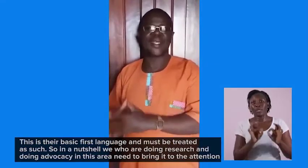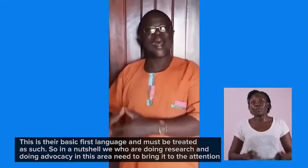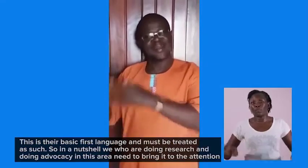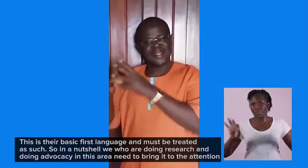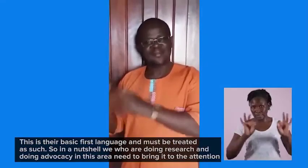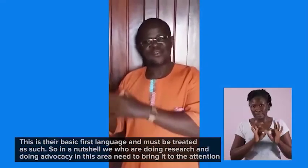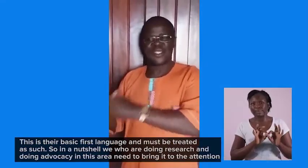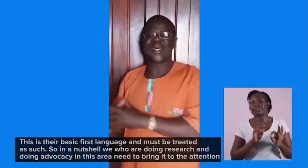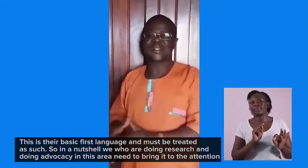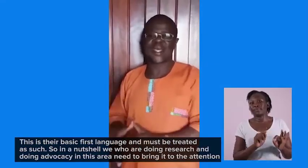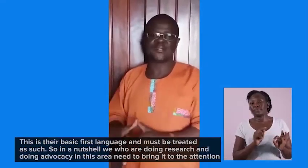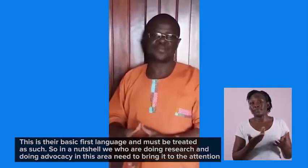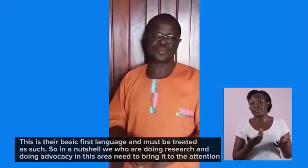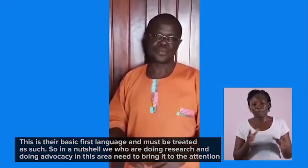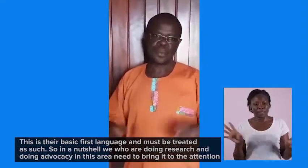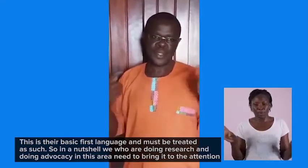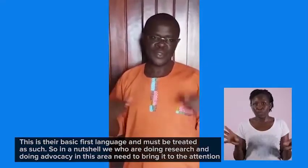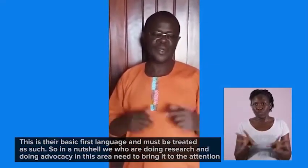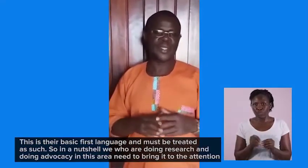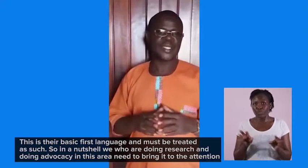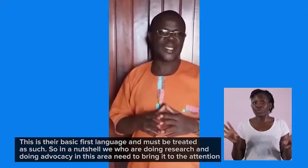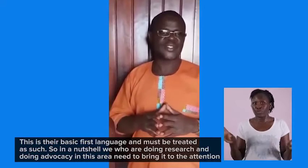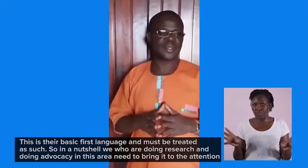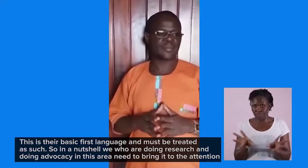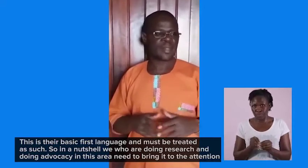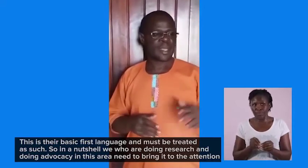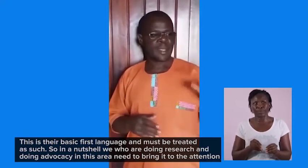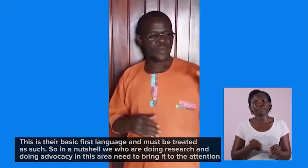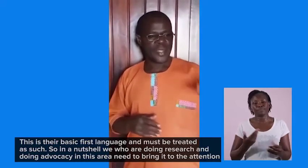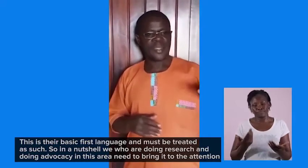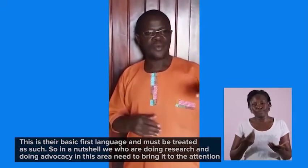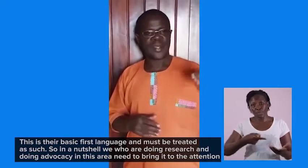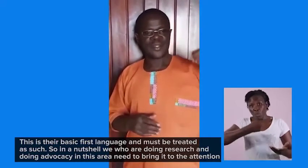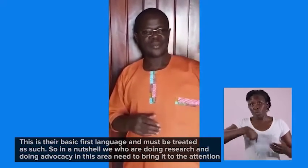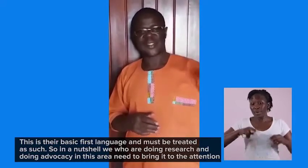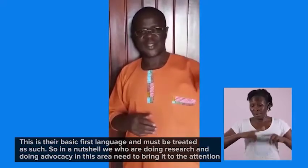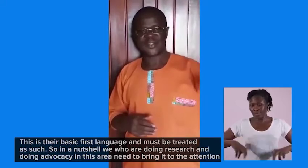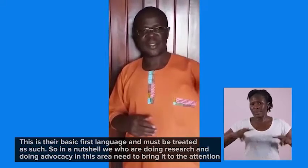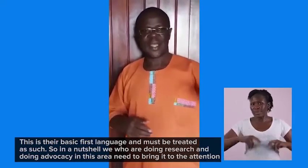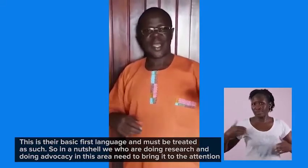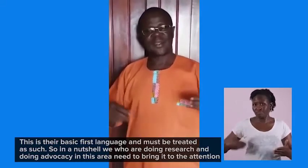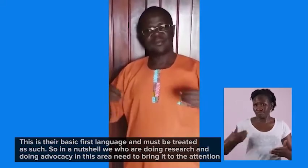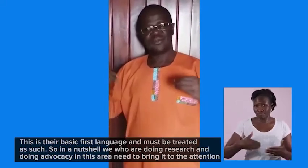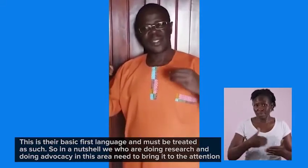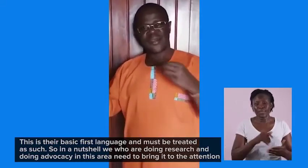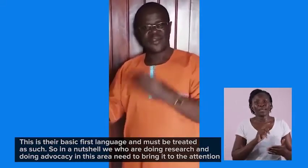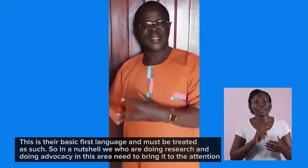and must be treated as such. So in a nutshell, we who are doing research and advocacy